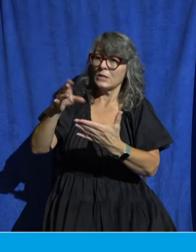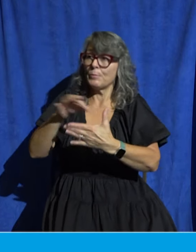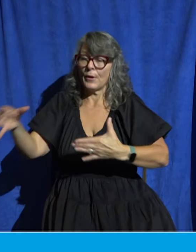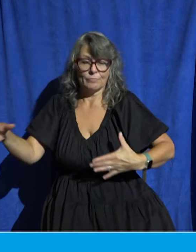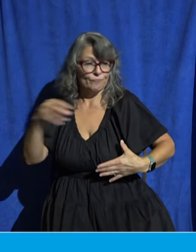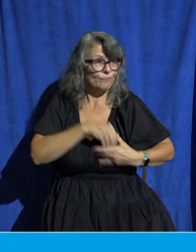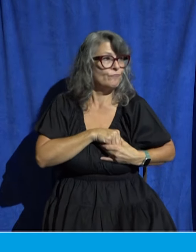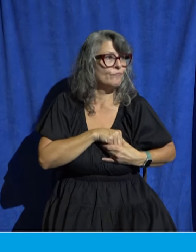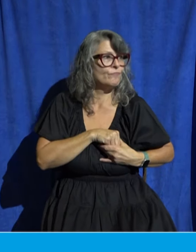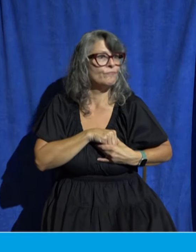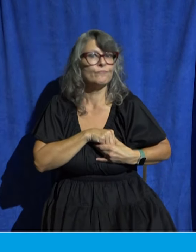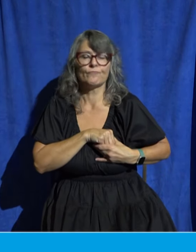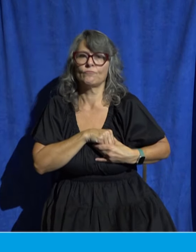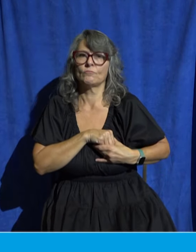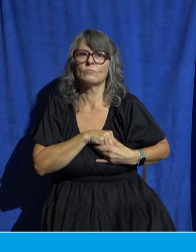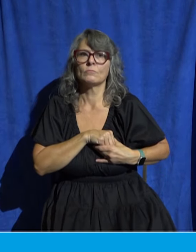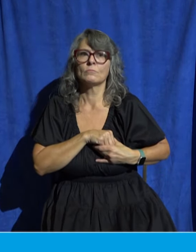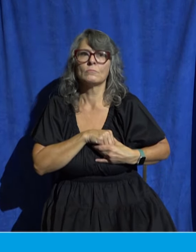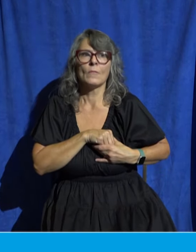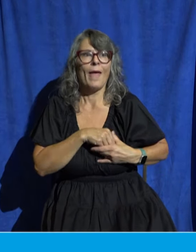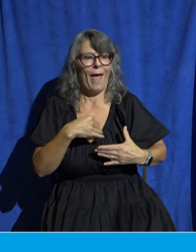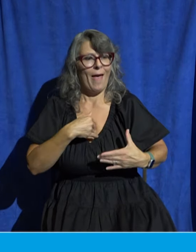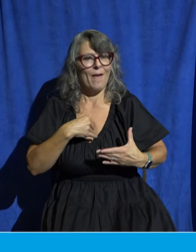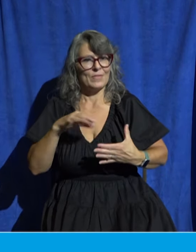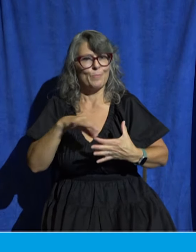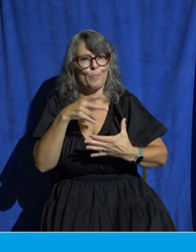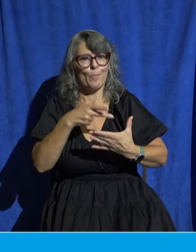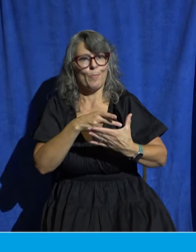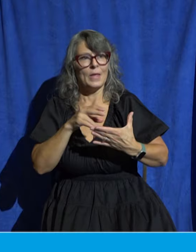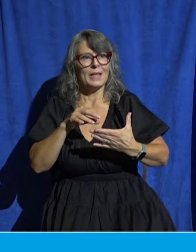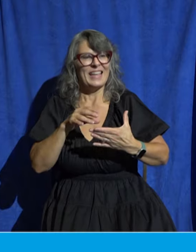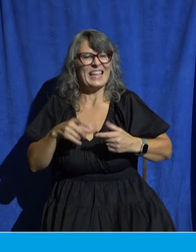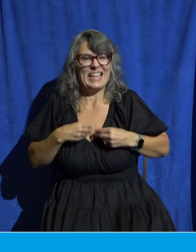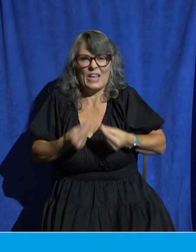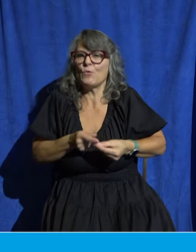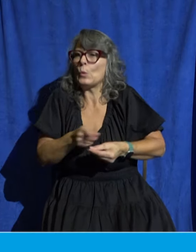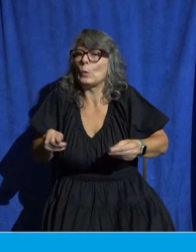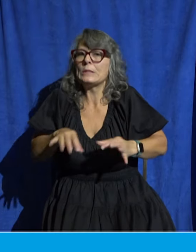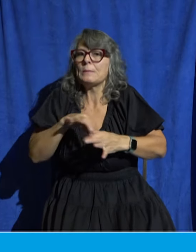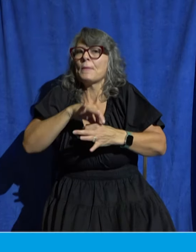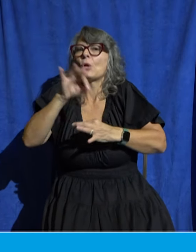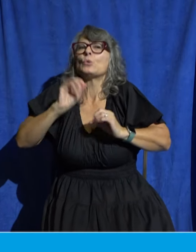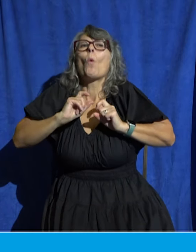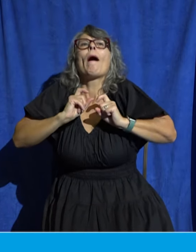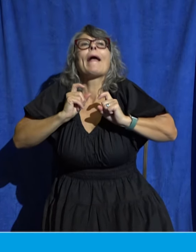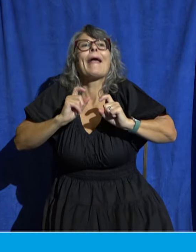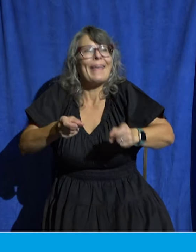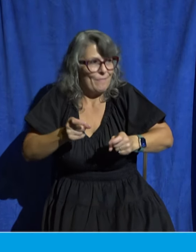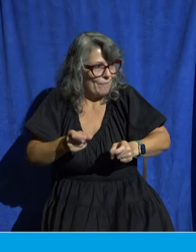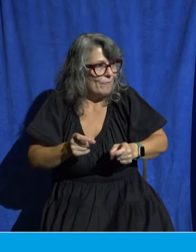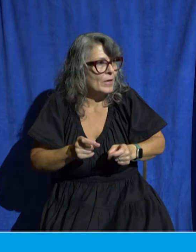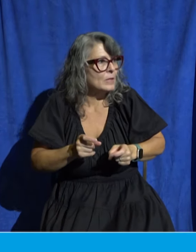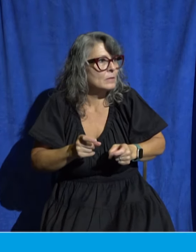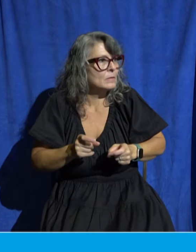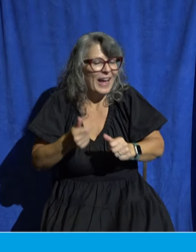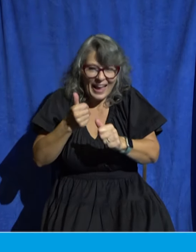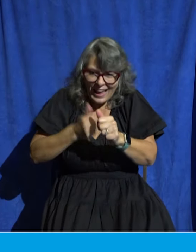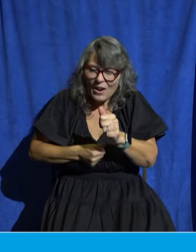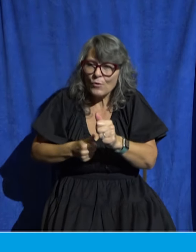gifts. The Holy Spirit equips every follower of Jesus with spiritual, meaning spirit-empowered